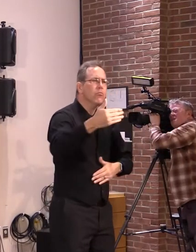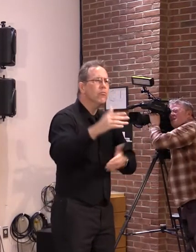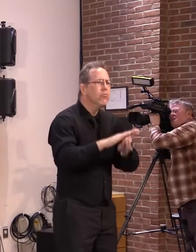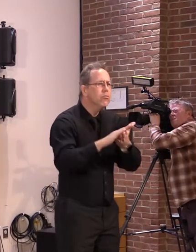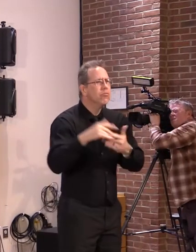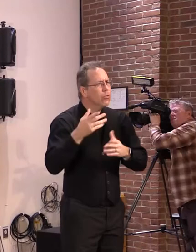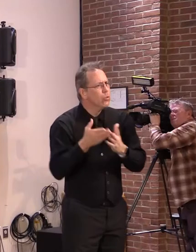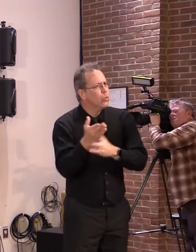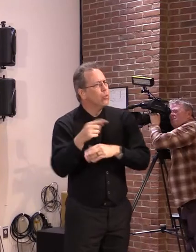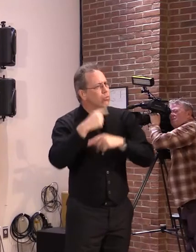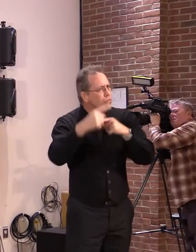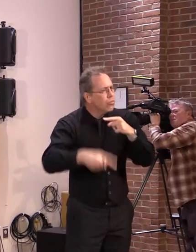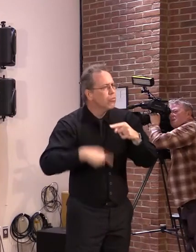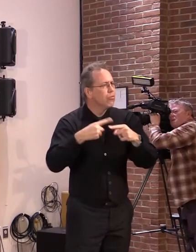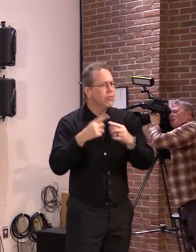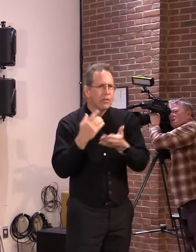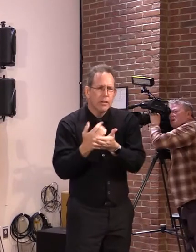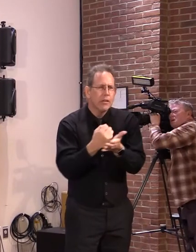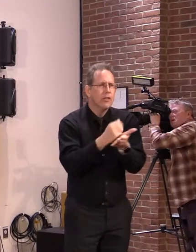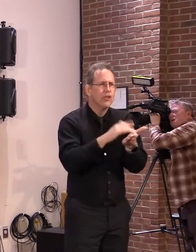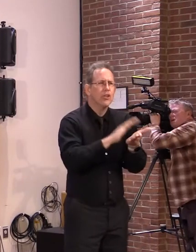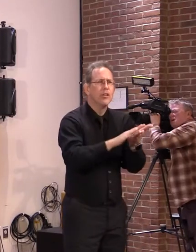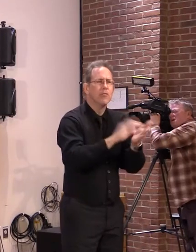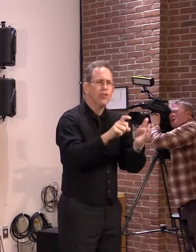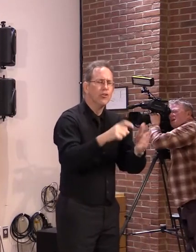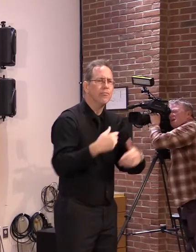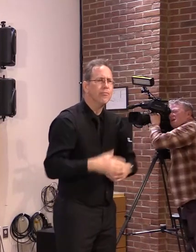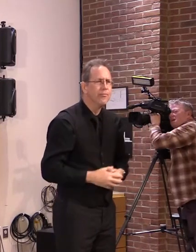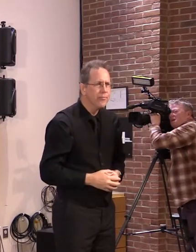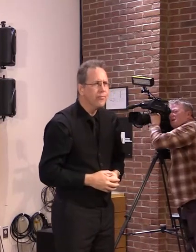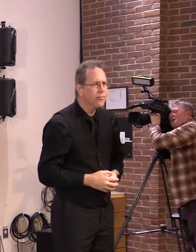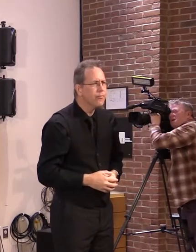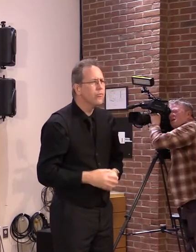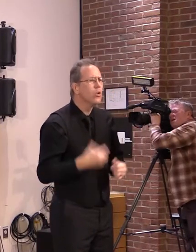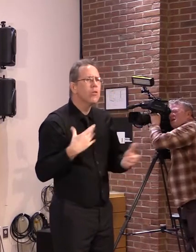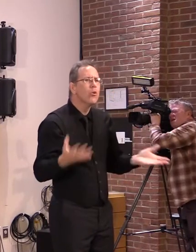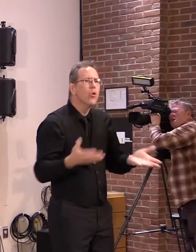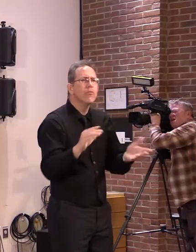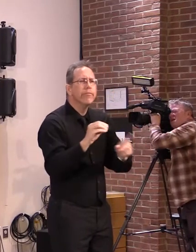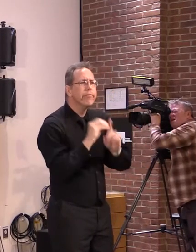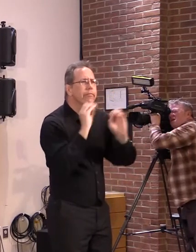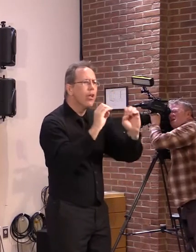I think, a better outlook for our visitors.